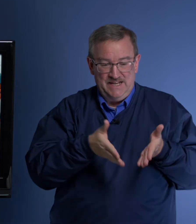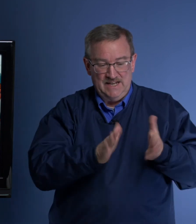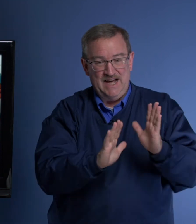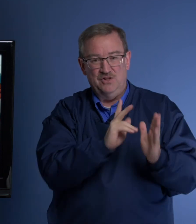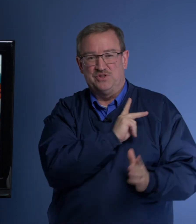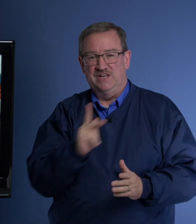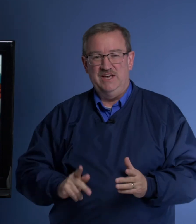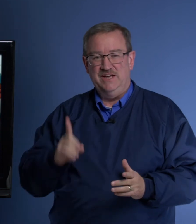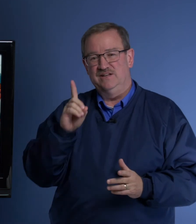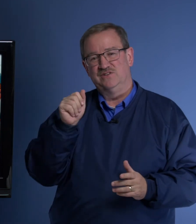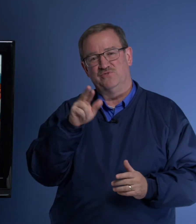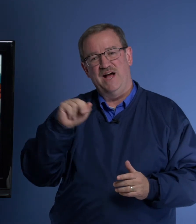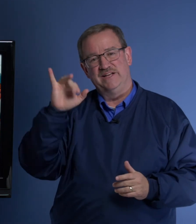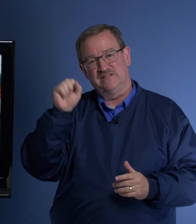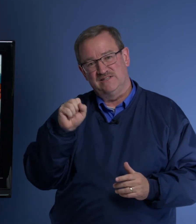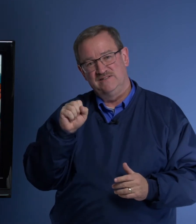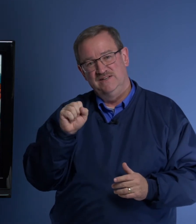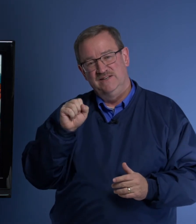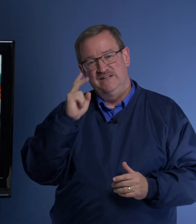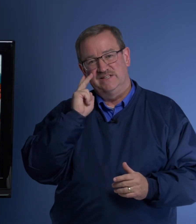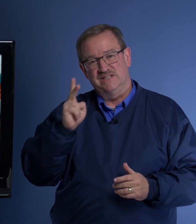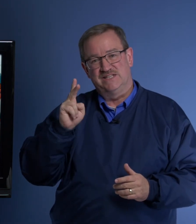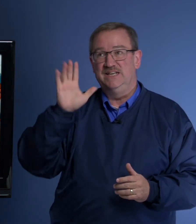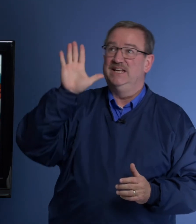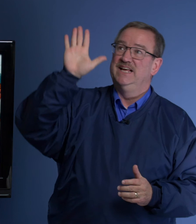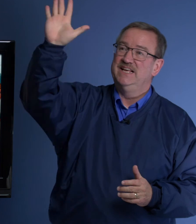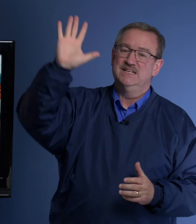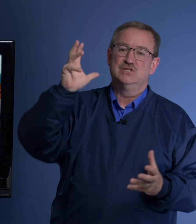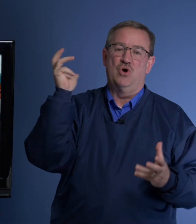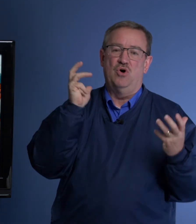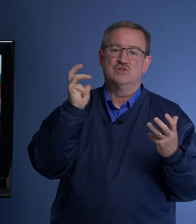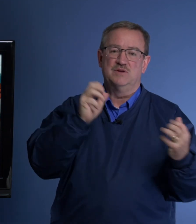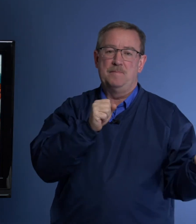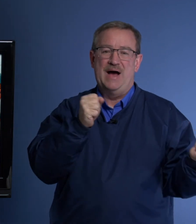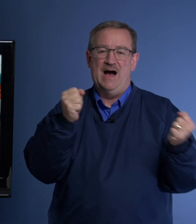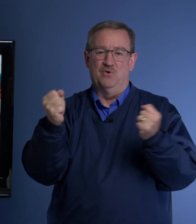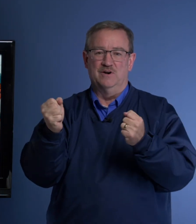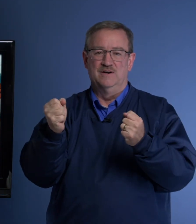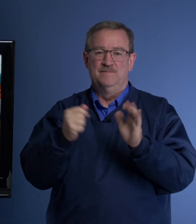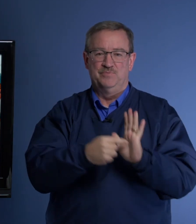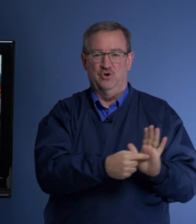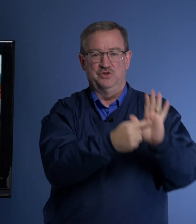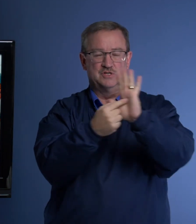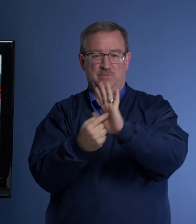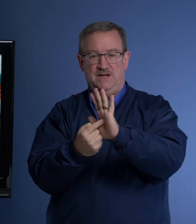he allowed the king Darius to see his awesome power on display.